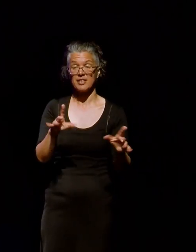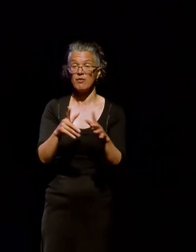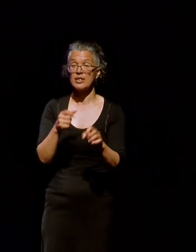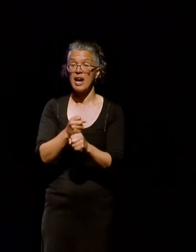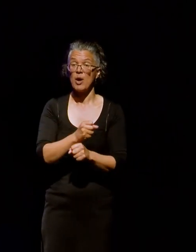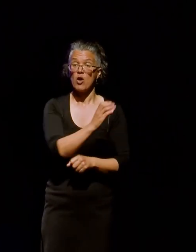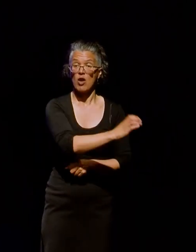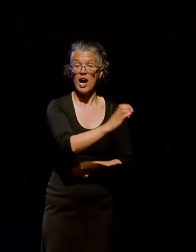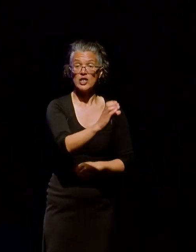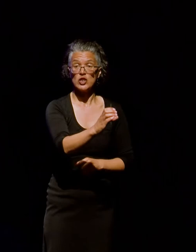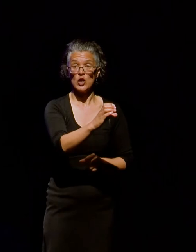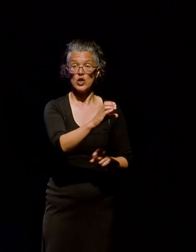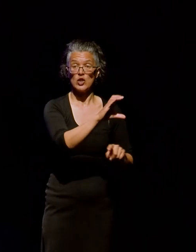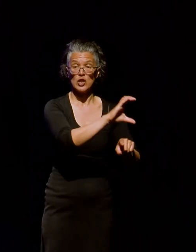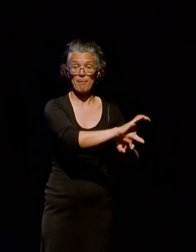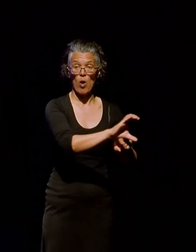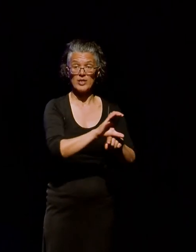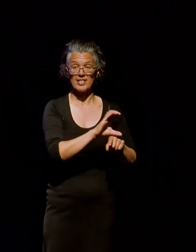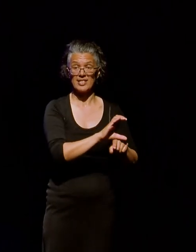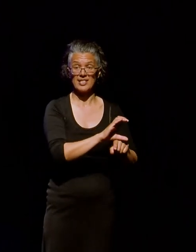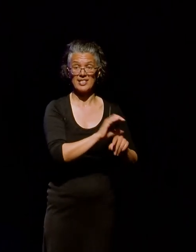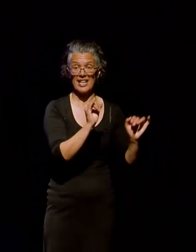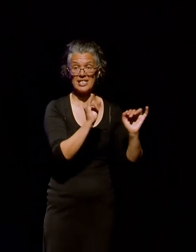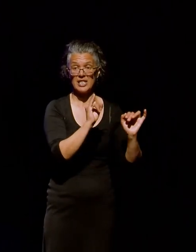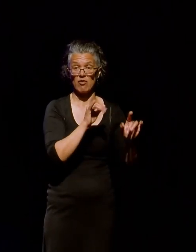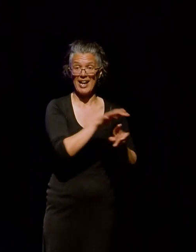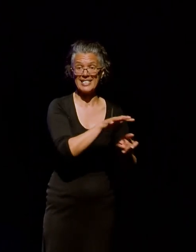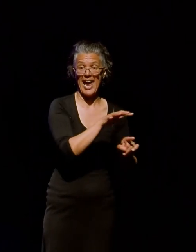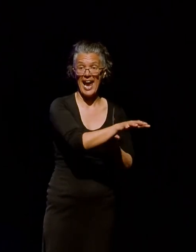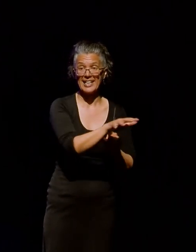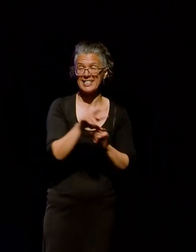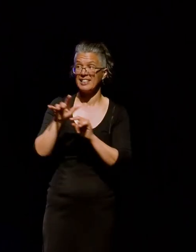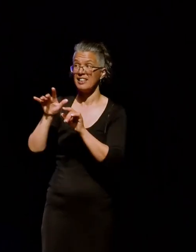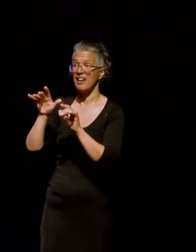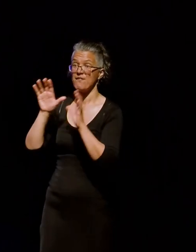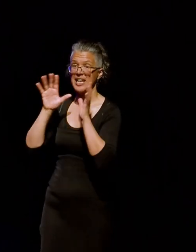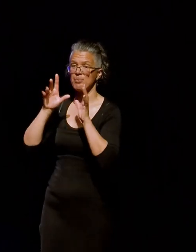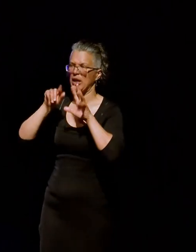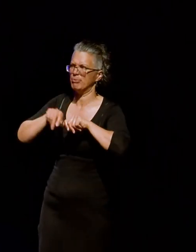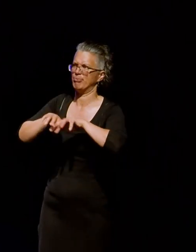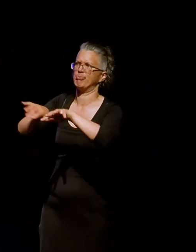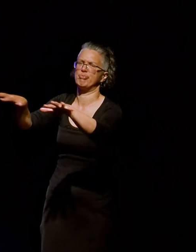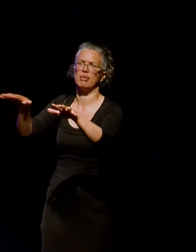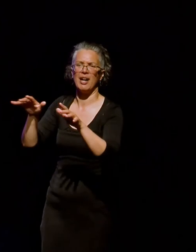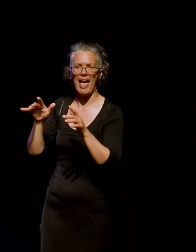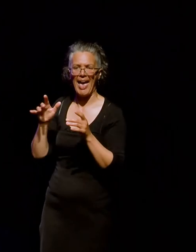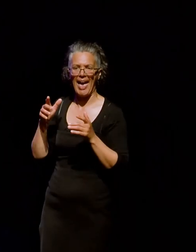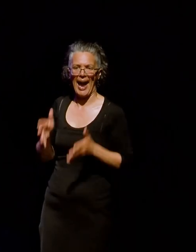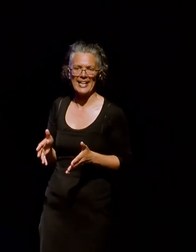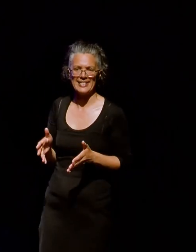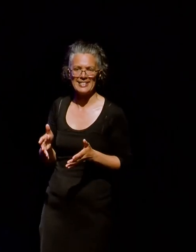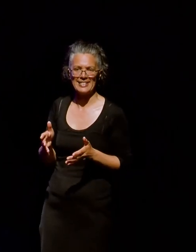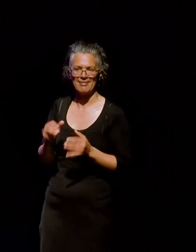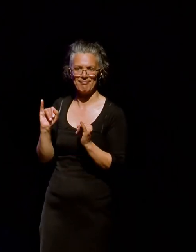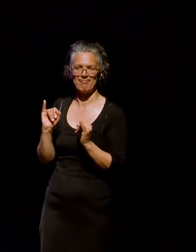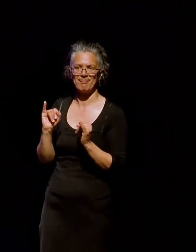mosque terror attacks showed us that, you know, Facebook can be used to broadcast and spread hate. So it's not, it's not just an easy thing to